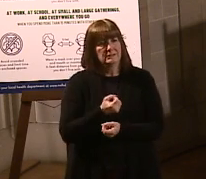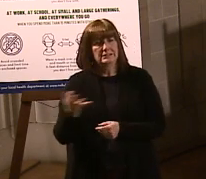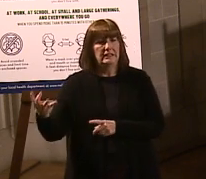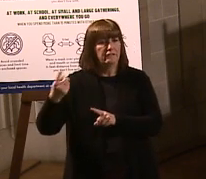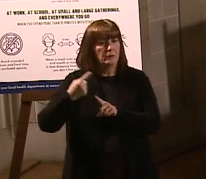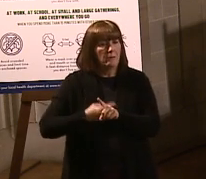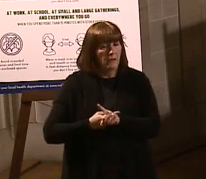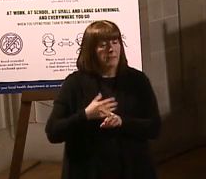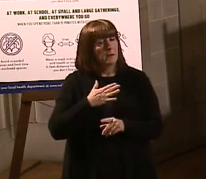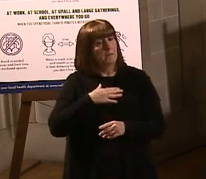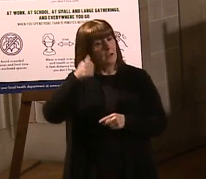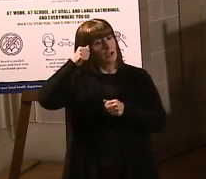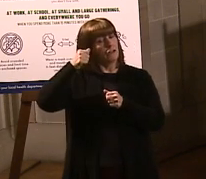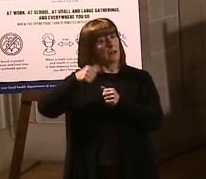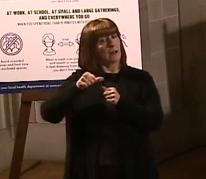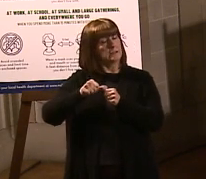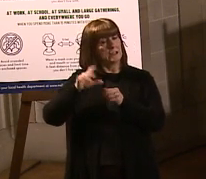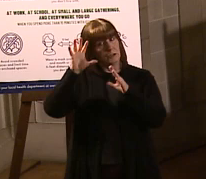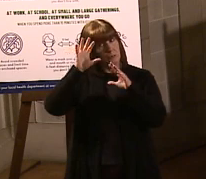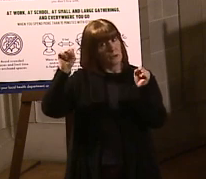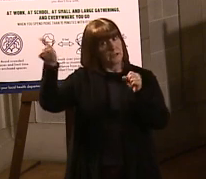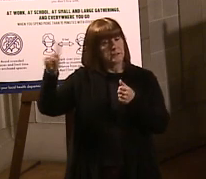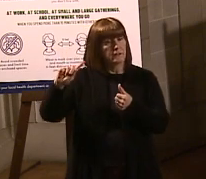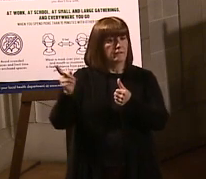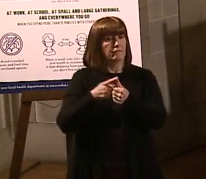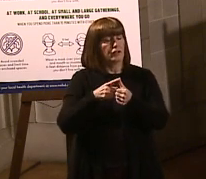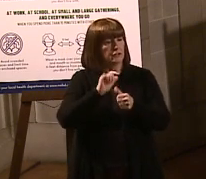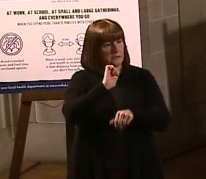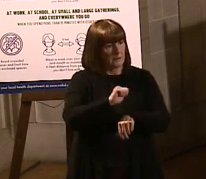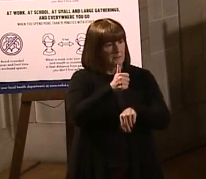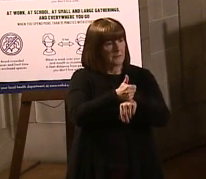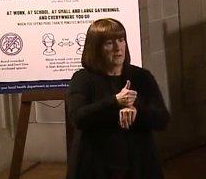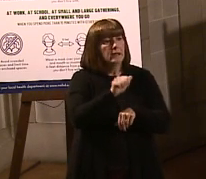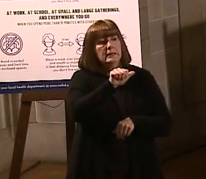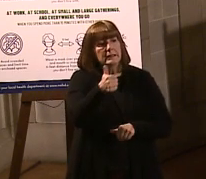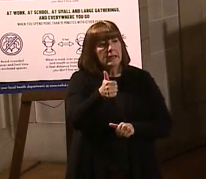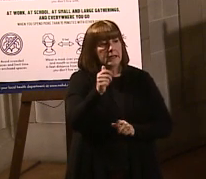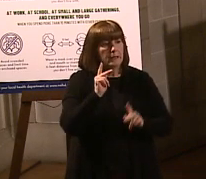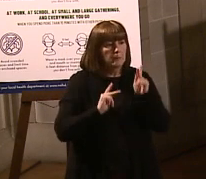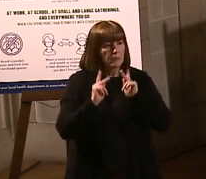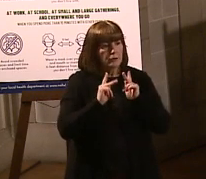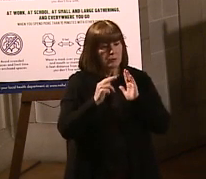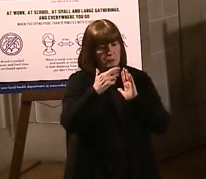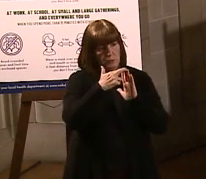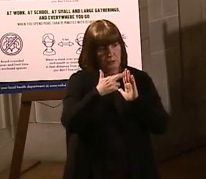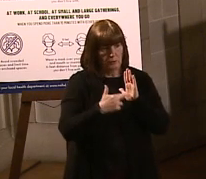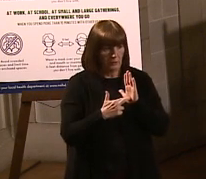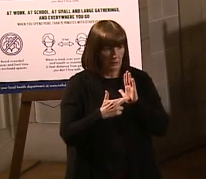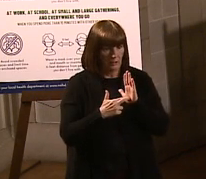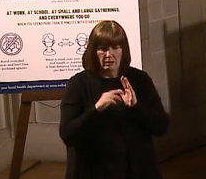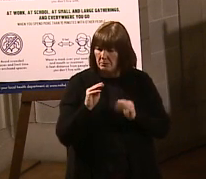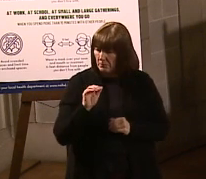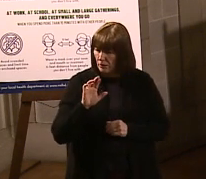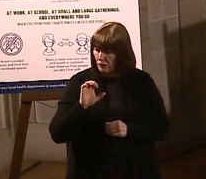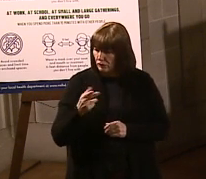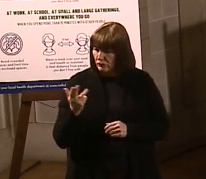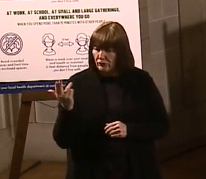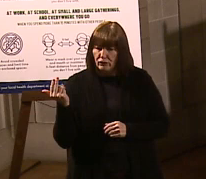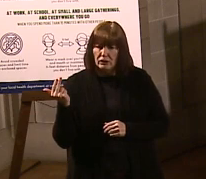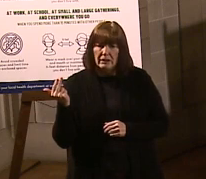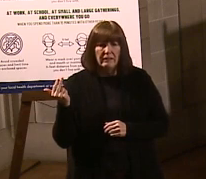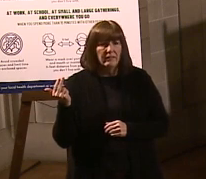recollection is, it was the President who first implemented the 10-person rule on like, what was that, March 13th? I'm